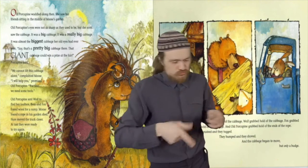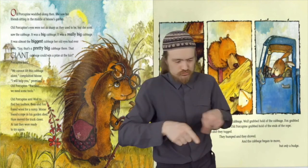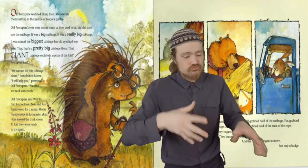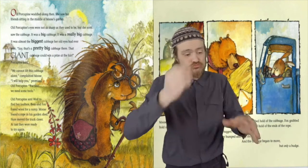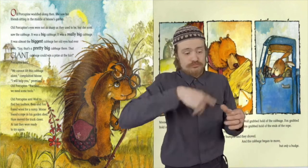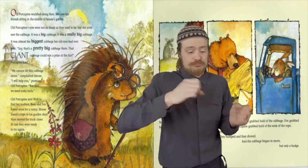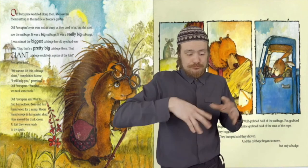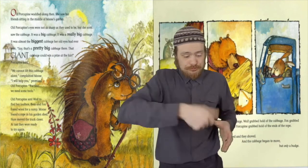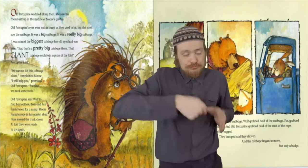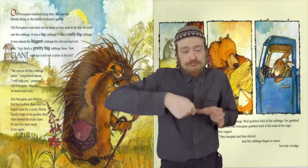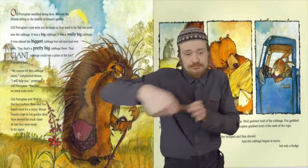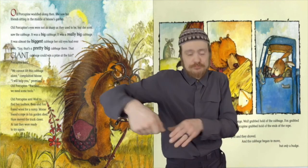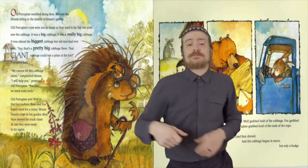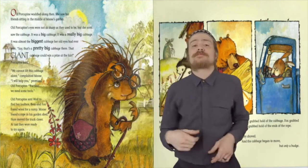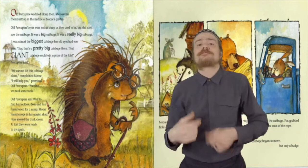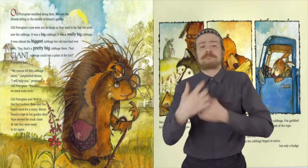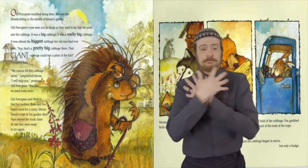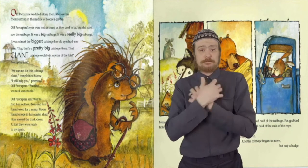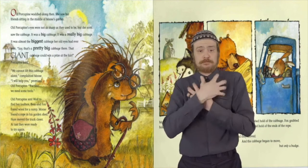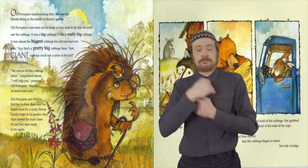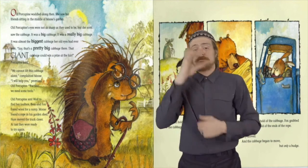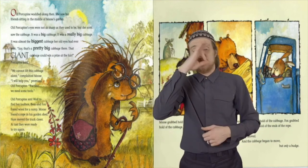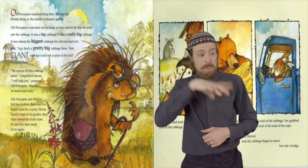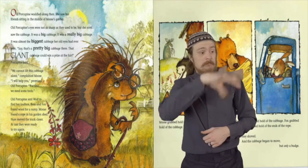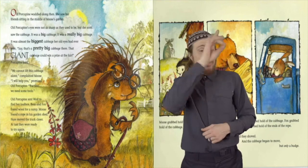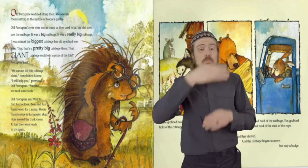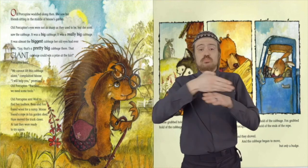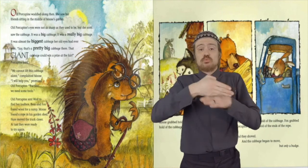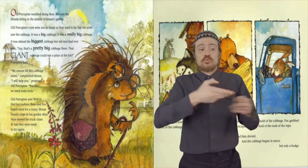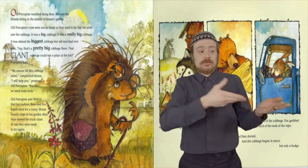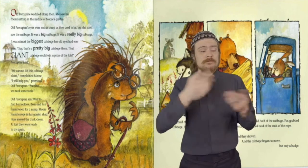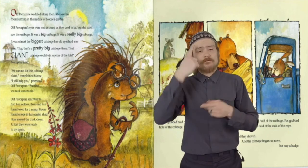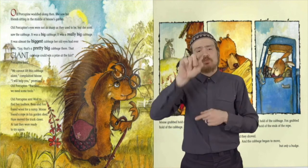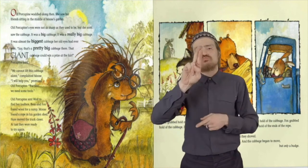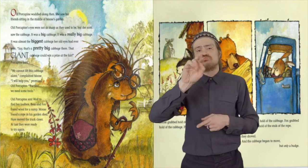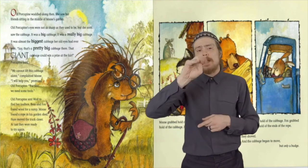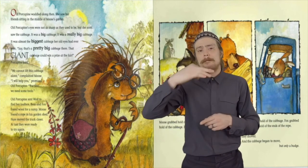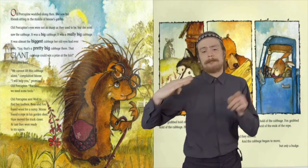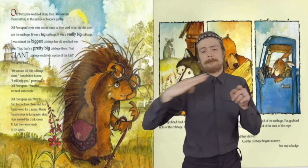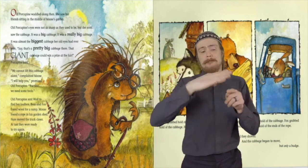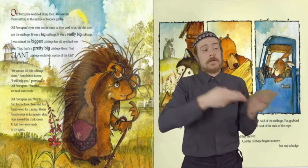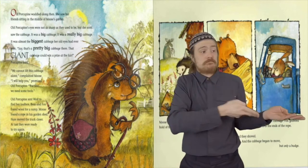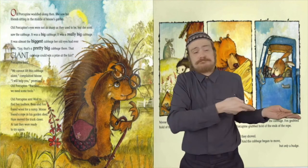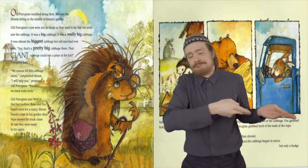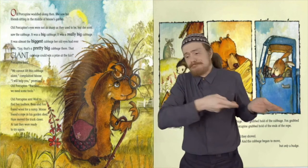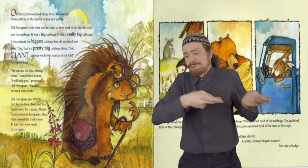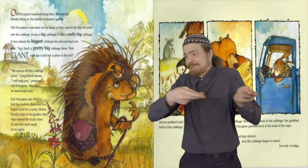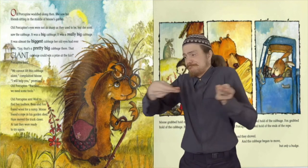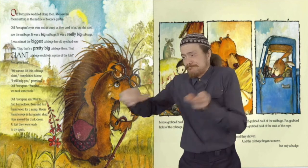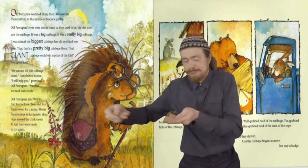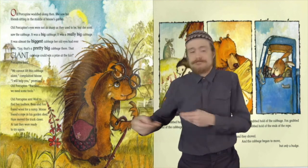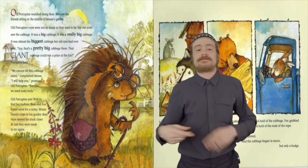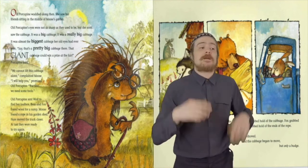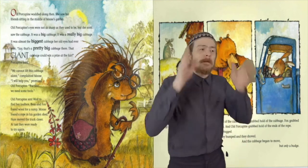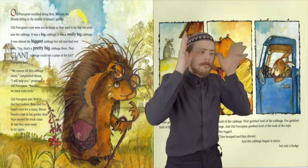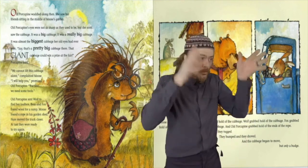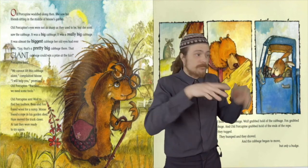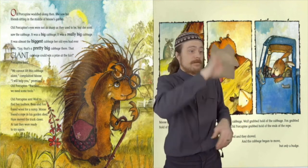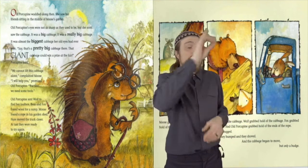I will help you, promised Old Porcupine. But first, we need some tools. Old Porcupine sent